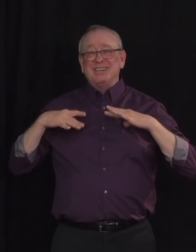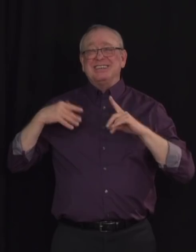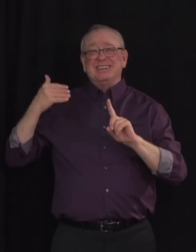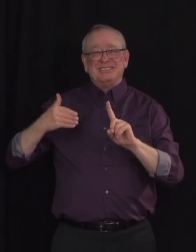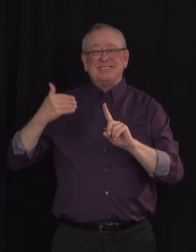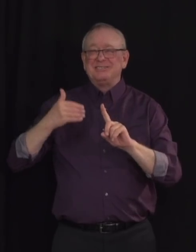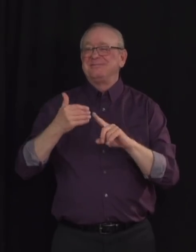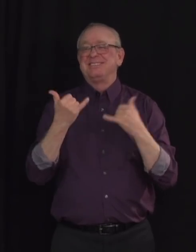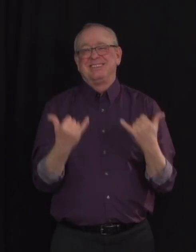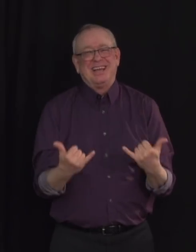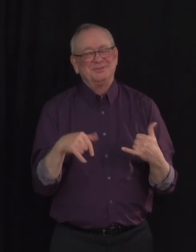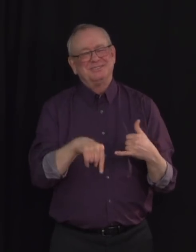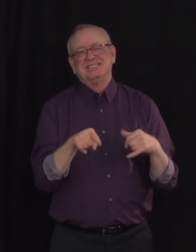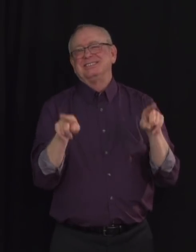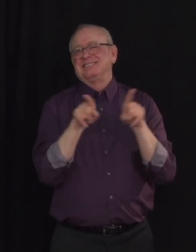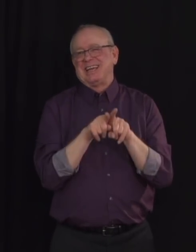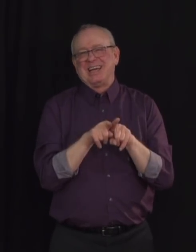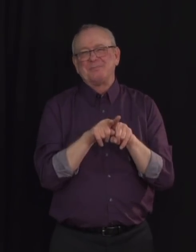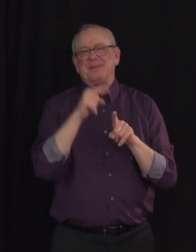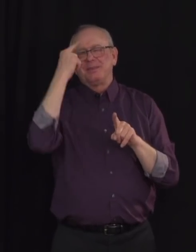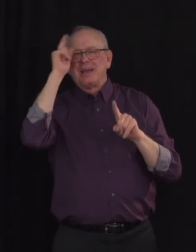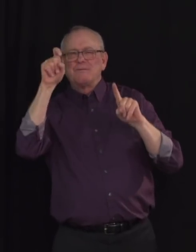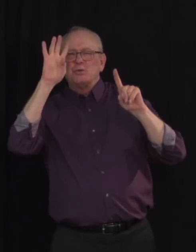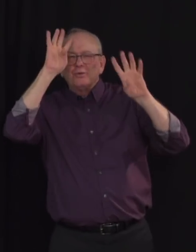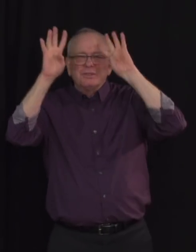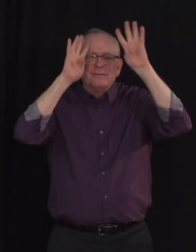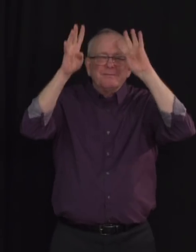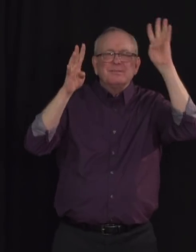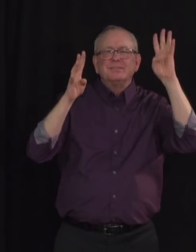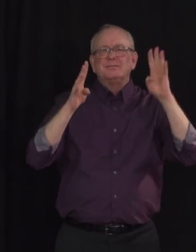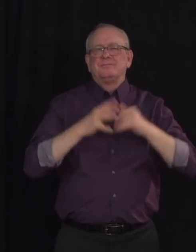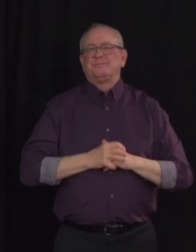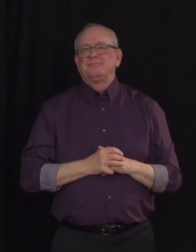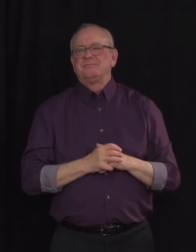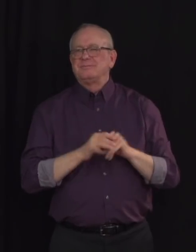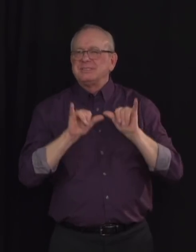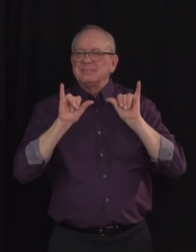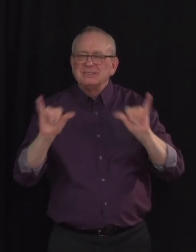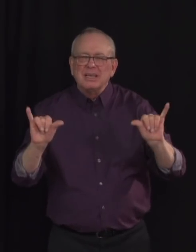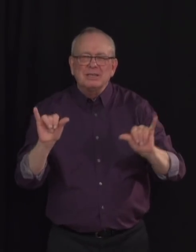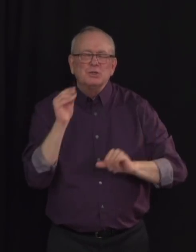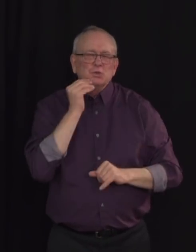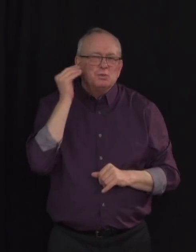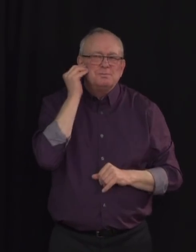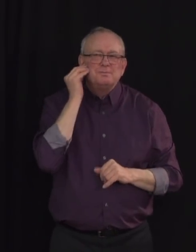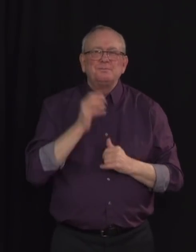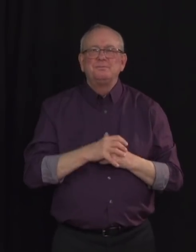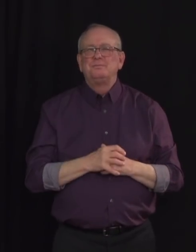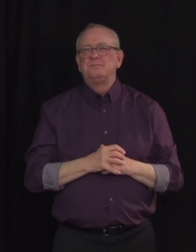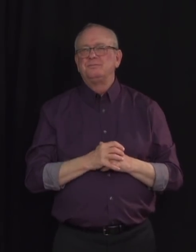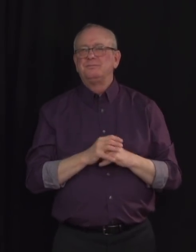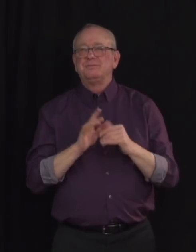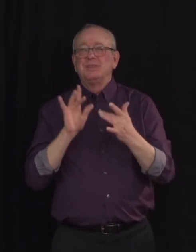differently. This year, I'm asking Albertans to celebrate by staying close to home and connecting with their friends, family and